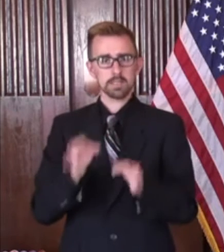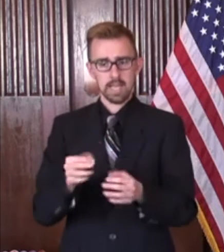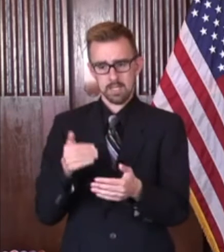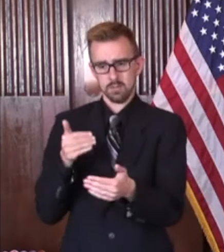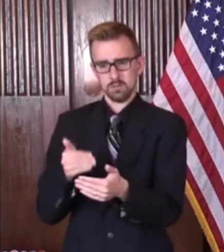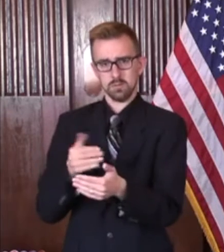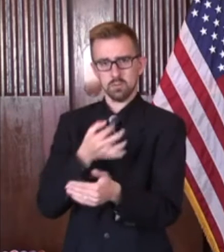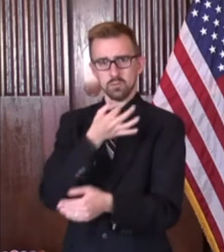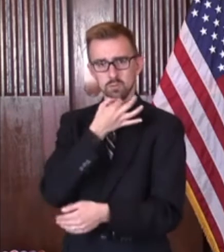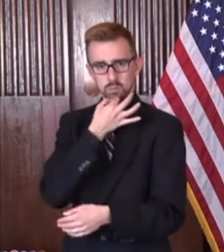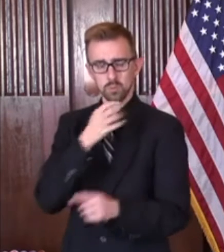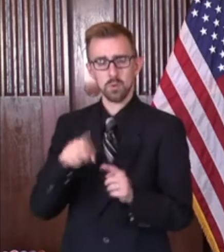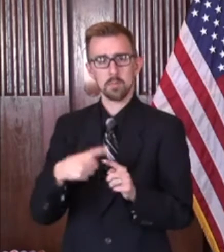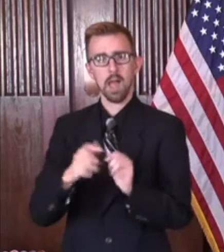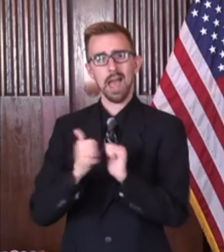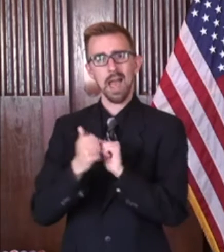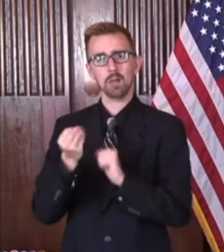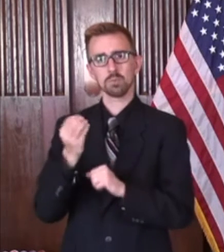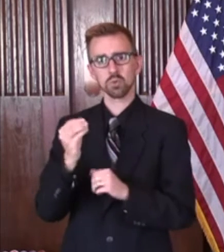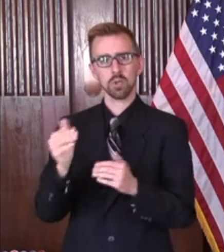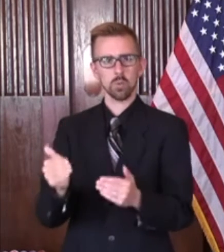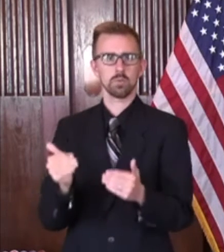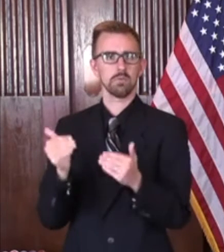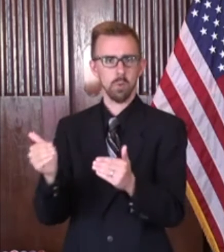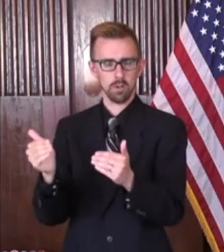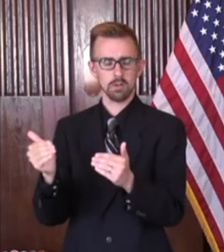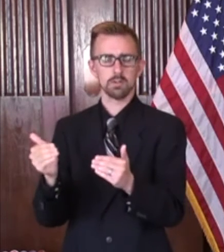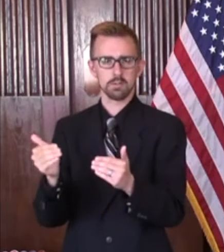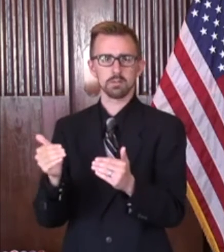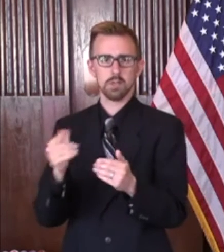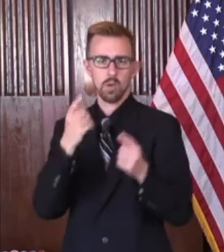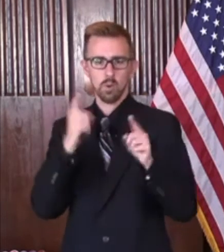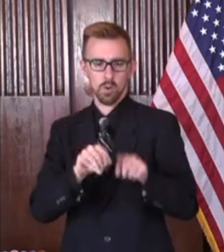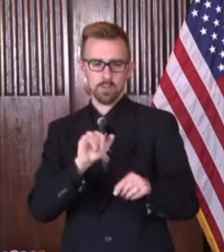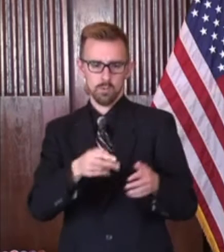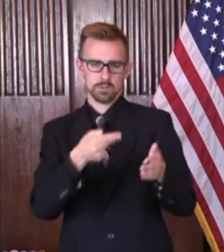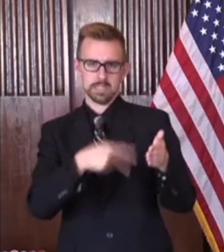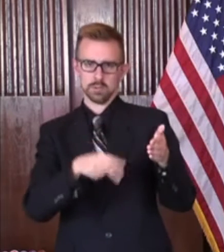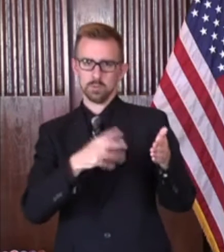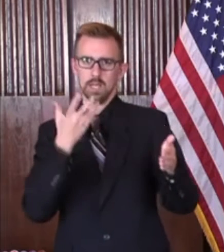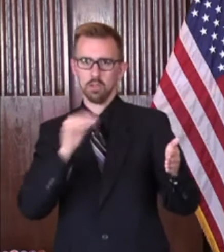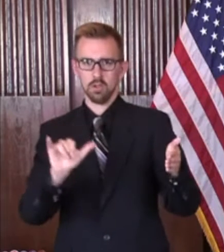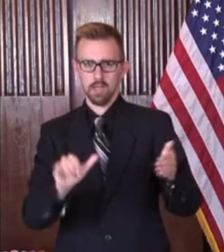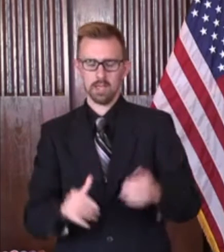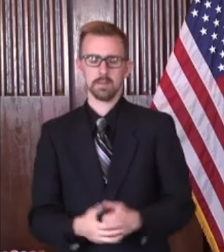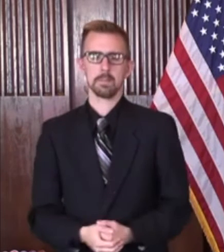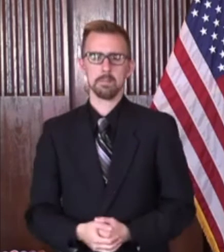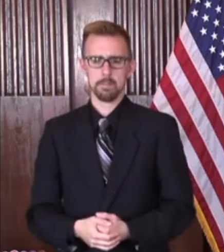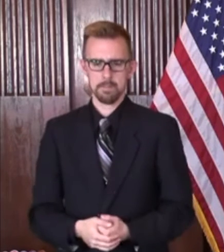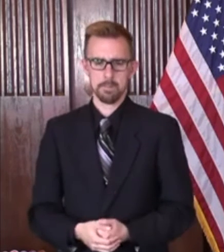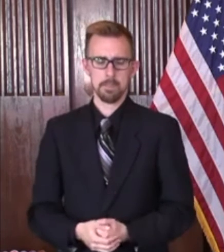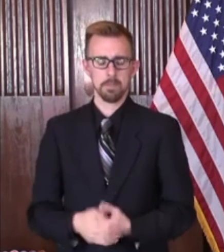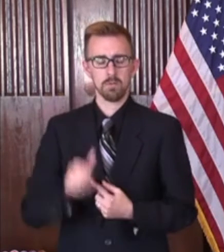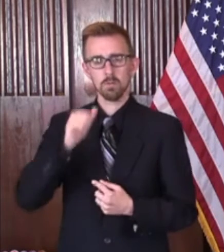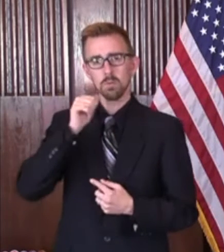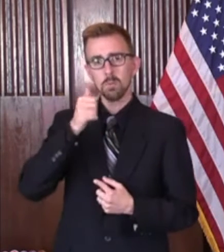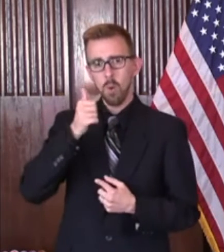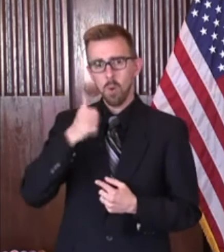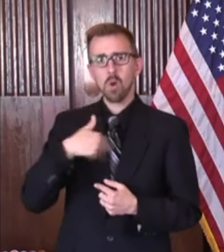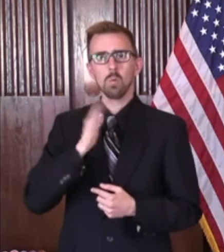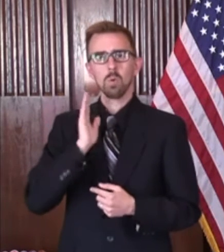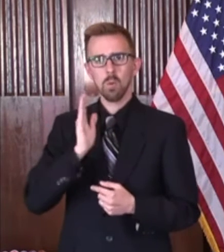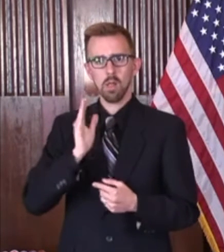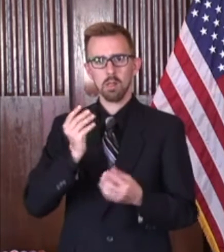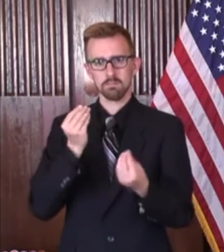the near future of how Missouri moves forward according to what those next two weeks look like. Tomorrow, we will